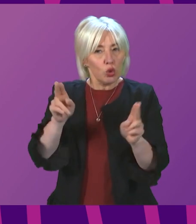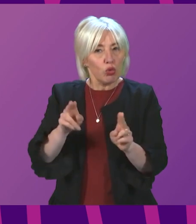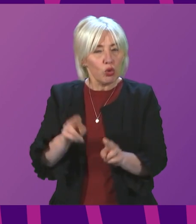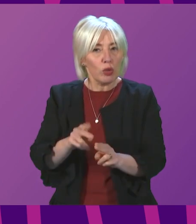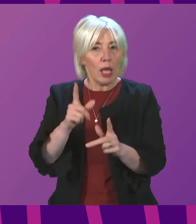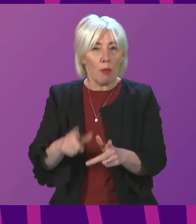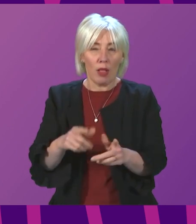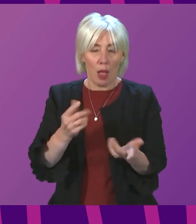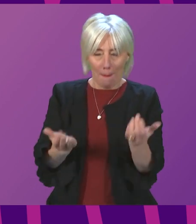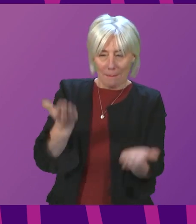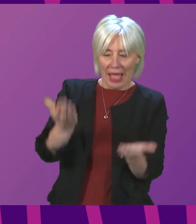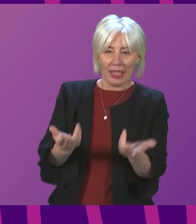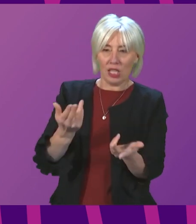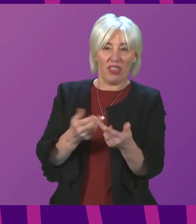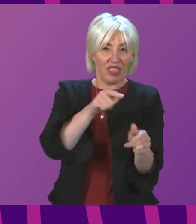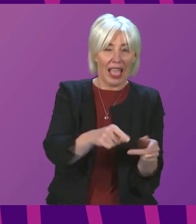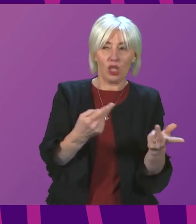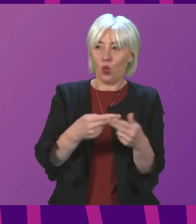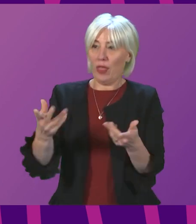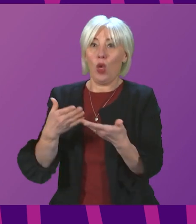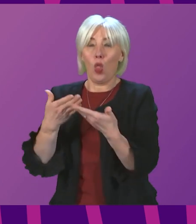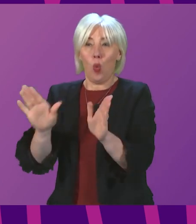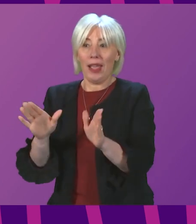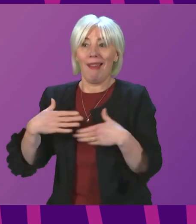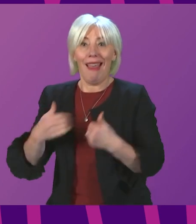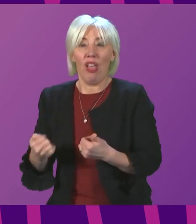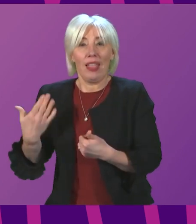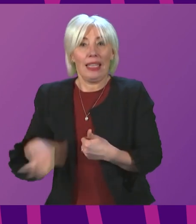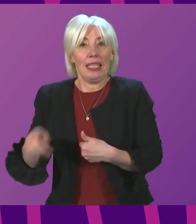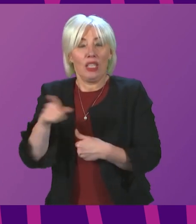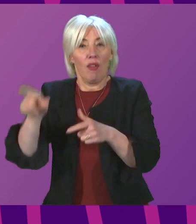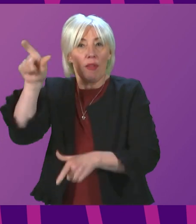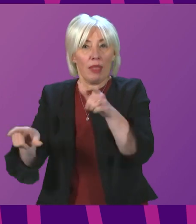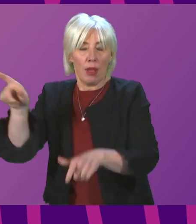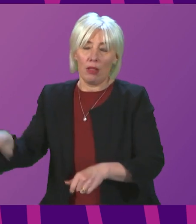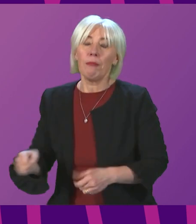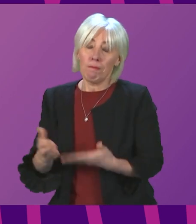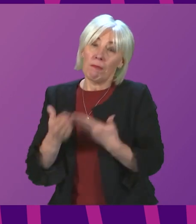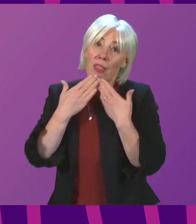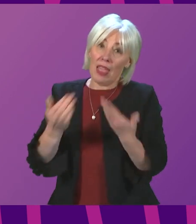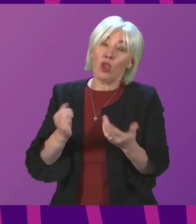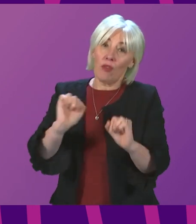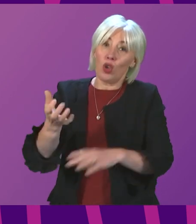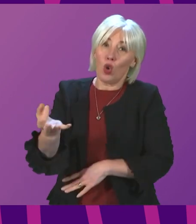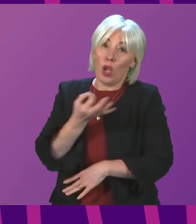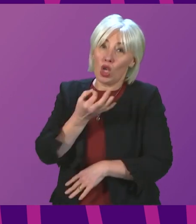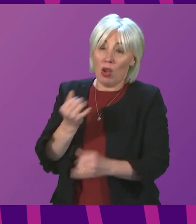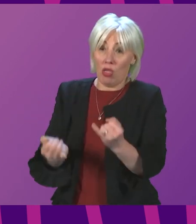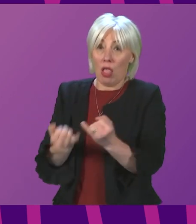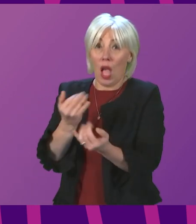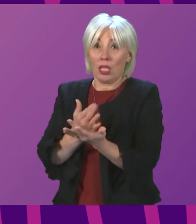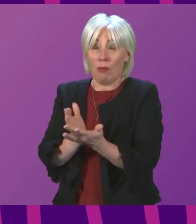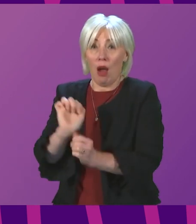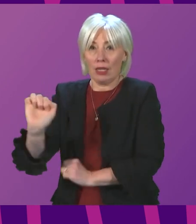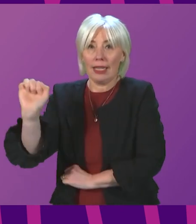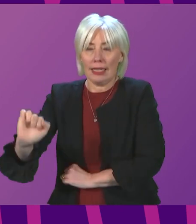wider public health needs? Minister. thanks to Michelle Thompson for that question. On the last part of that question, yes,